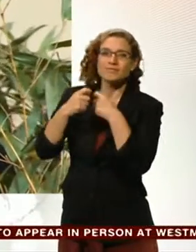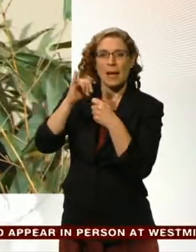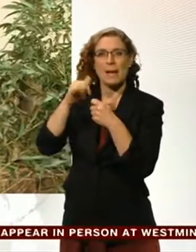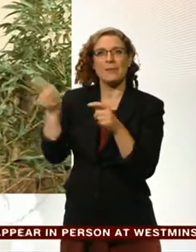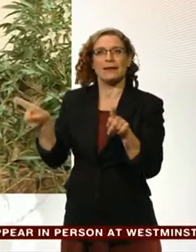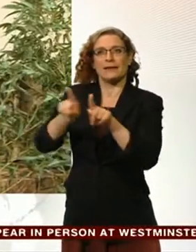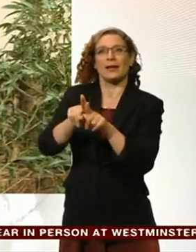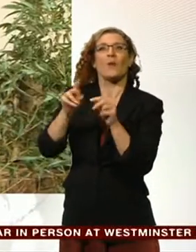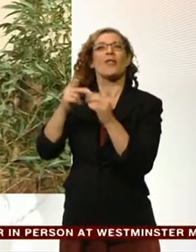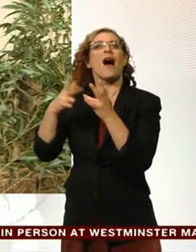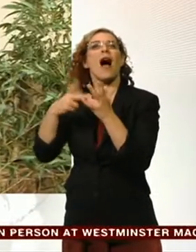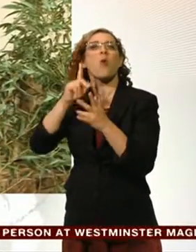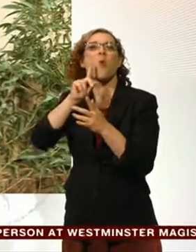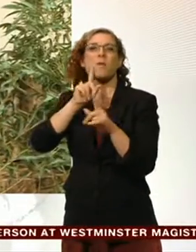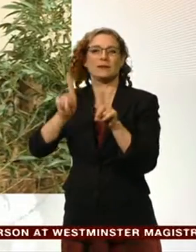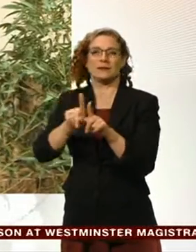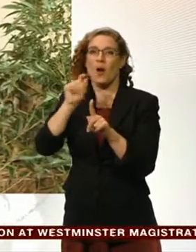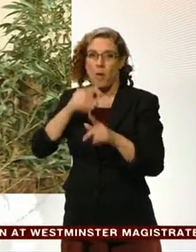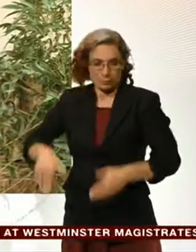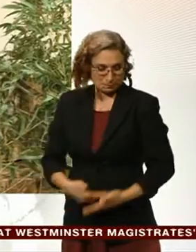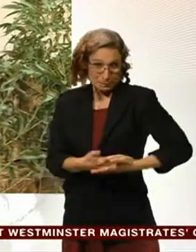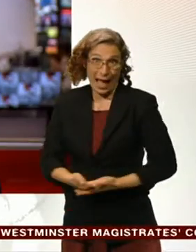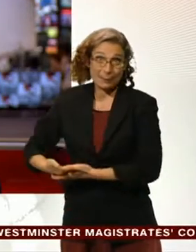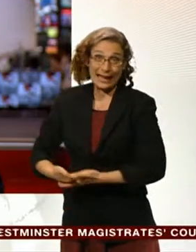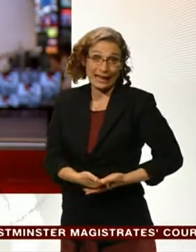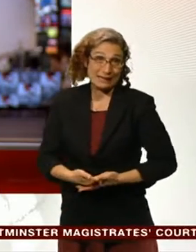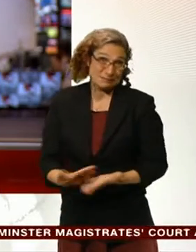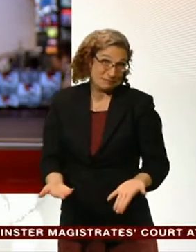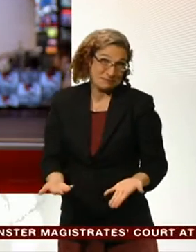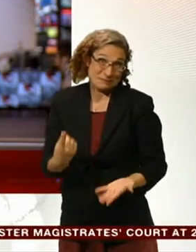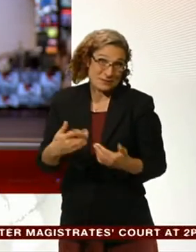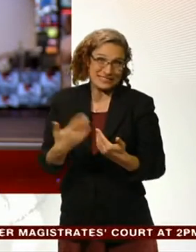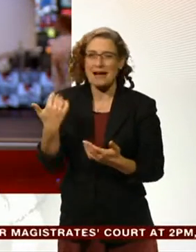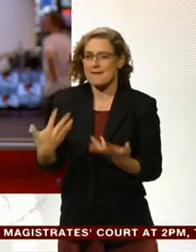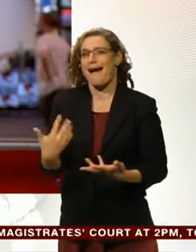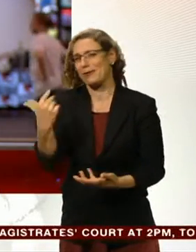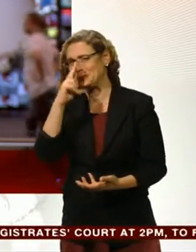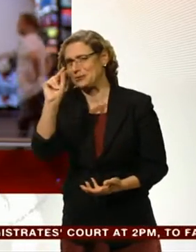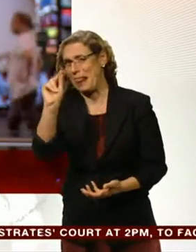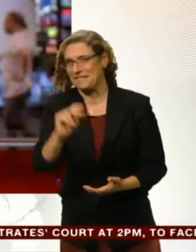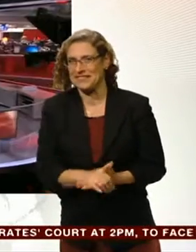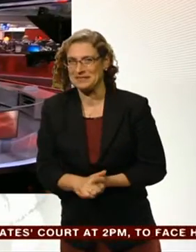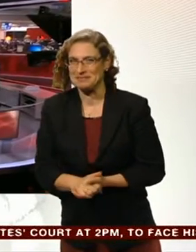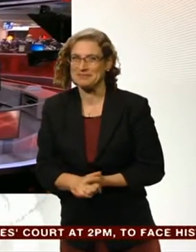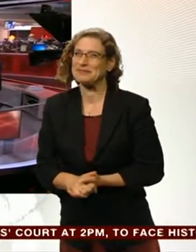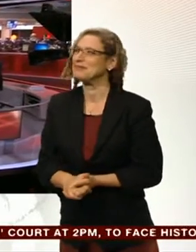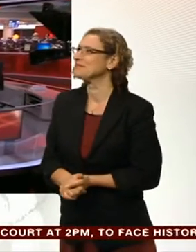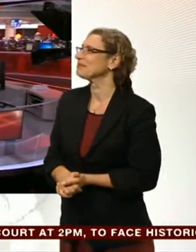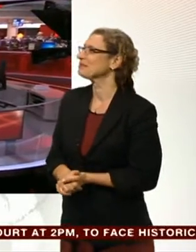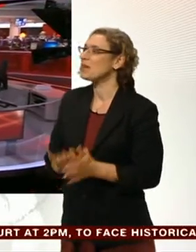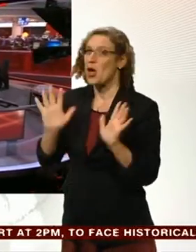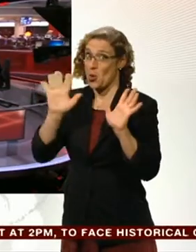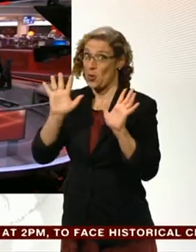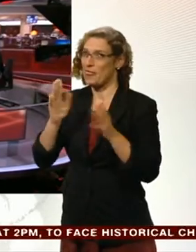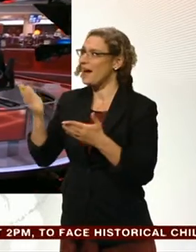with Tian Tian, but little sign of any progress on that today. Time for the weather now and here is Louise Lear. That's the